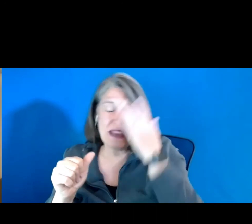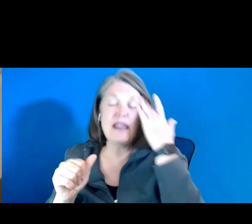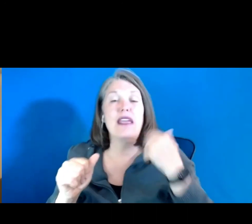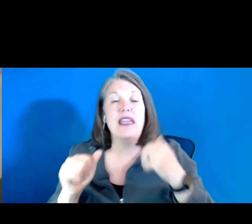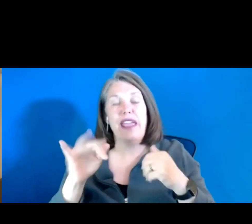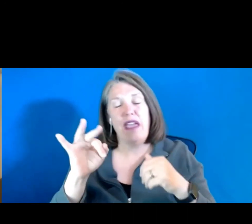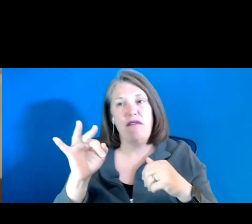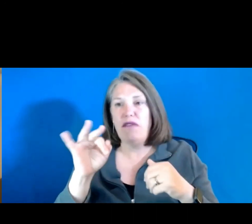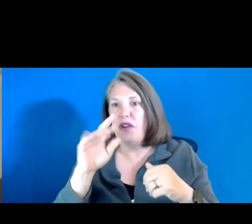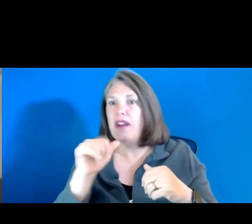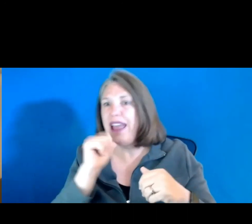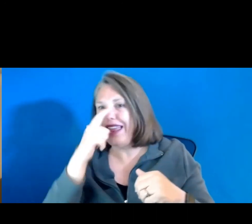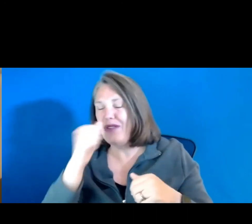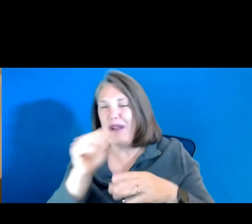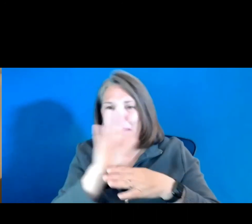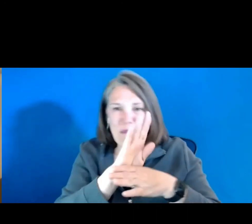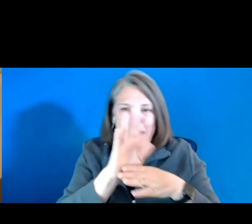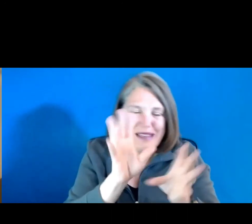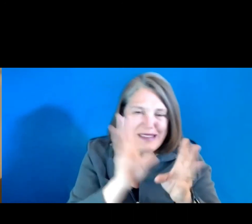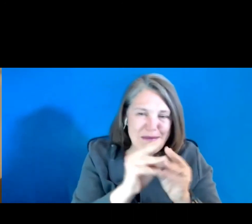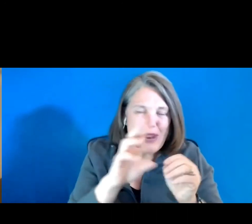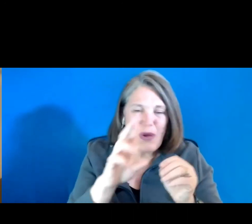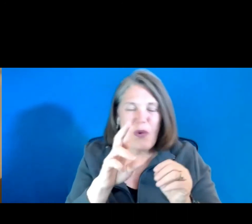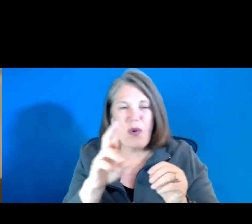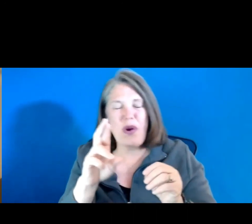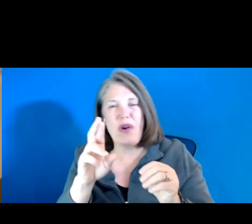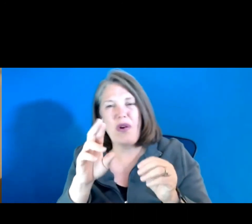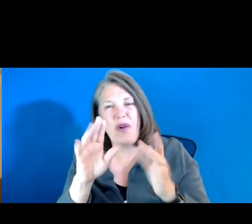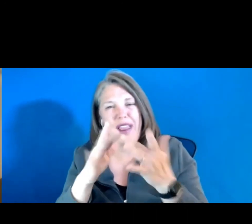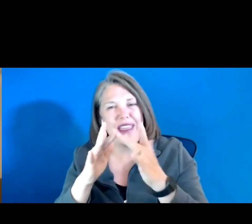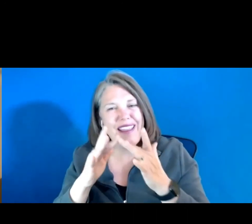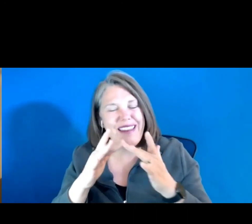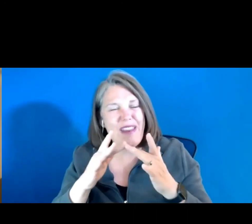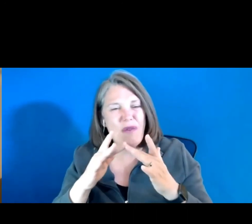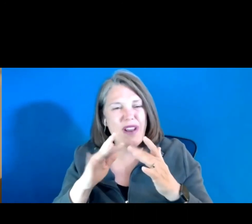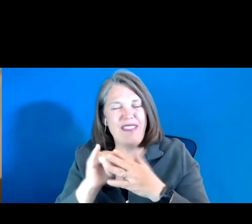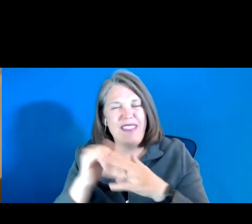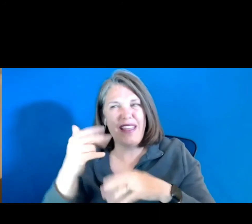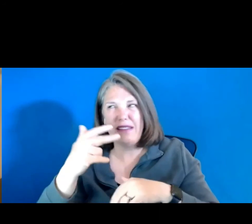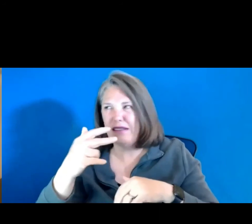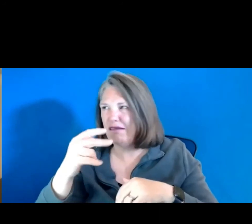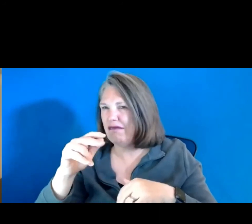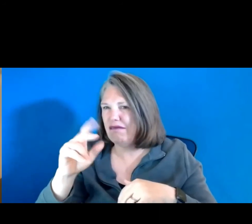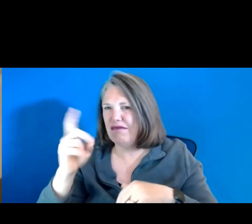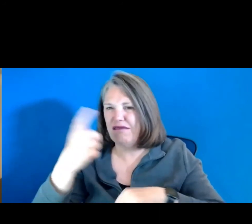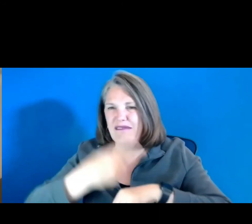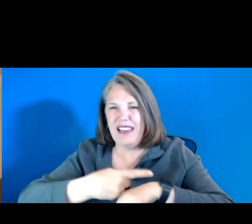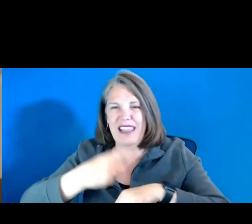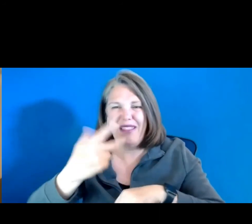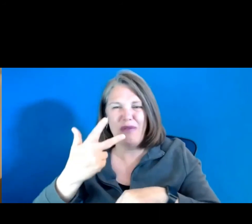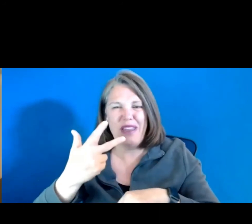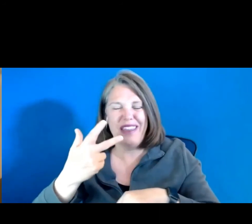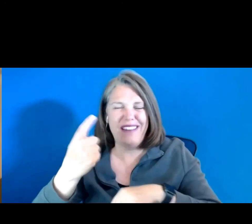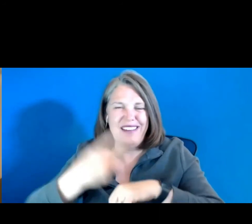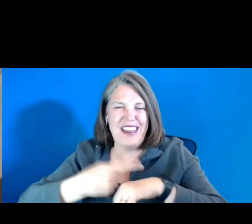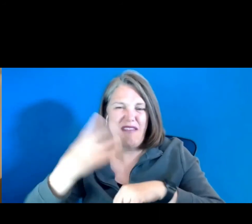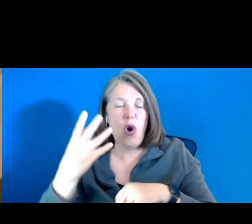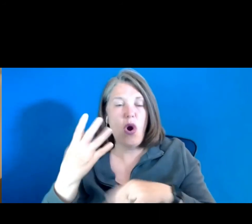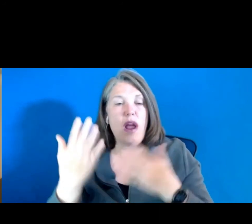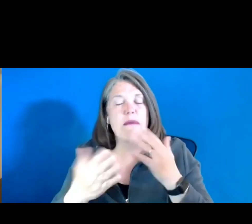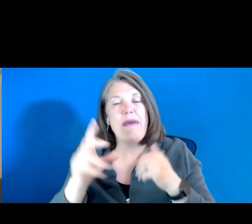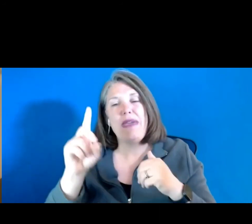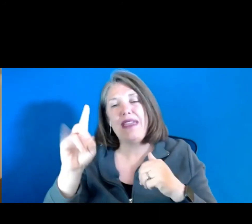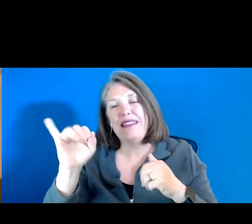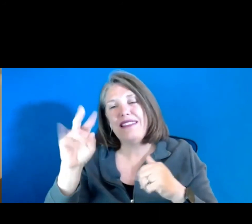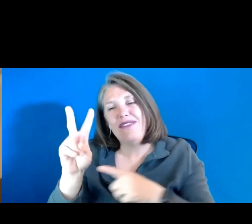an informal networking opportunity, and that's day three or four, and let's say it's a division, but